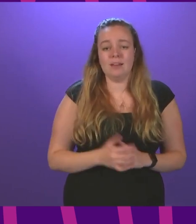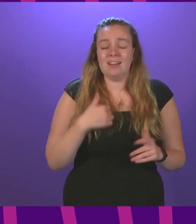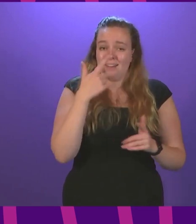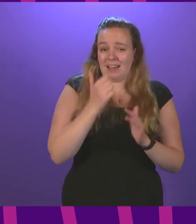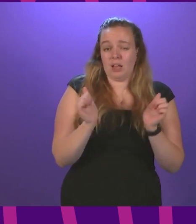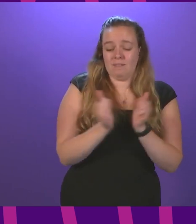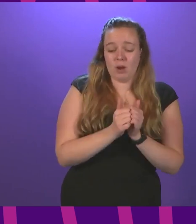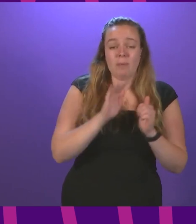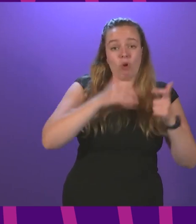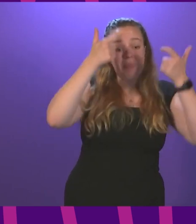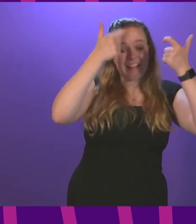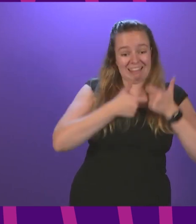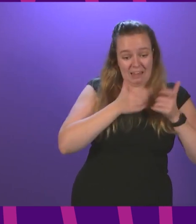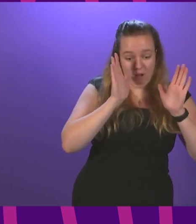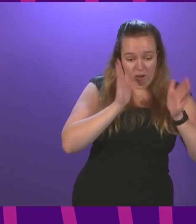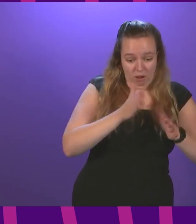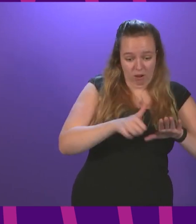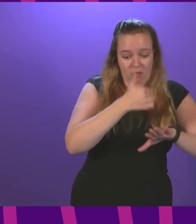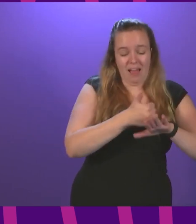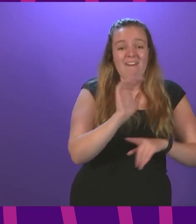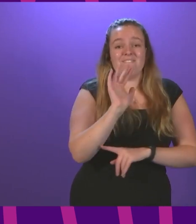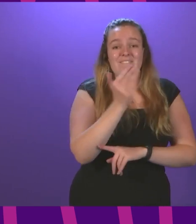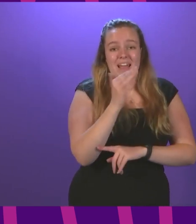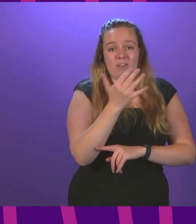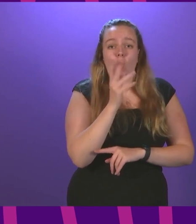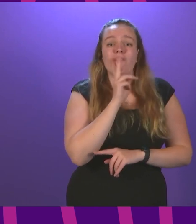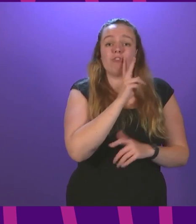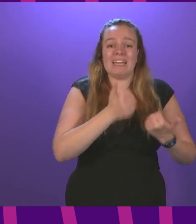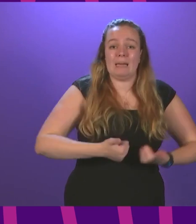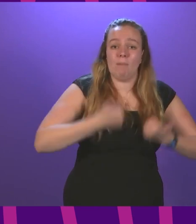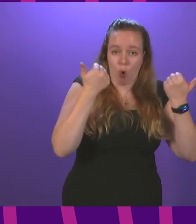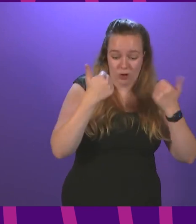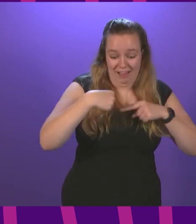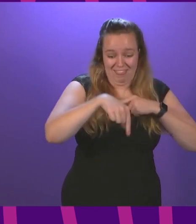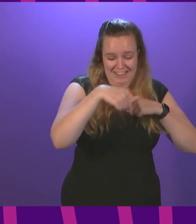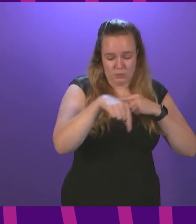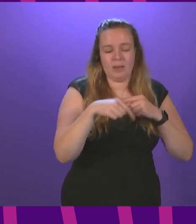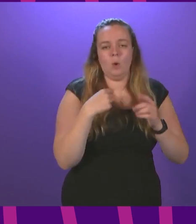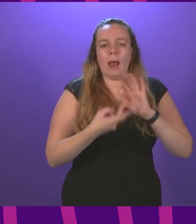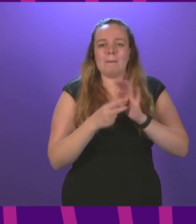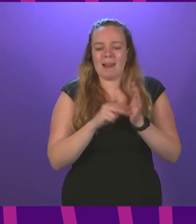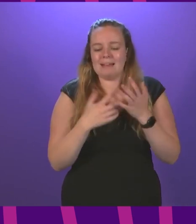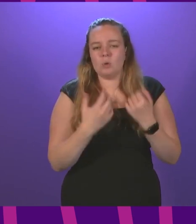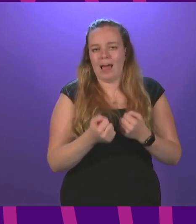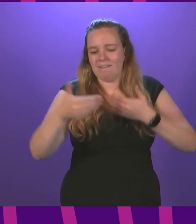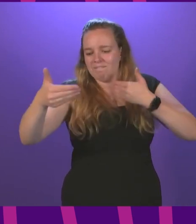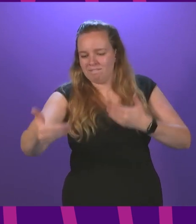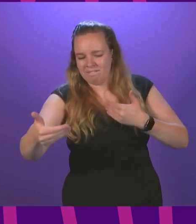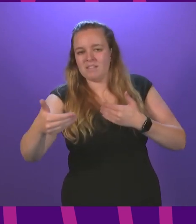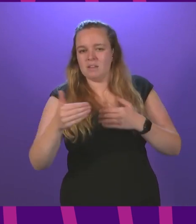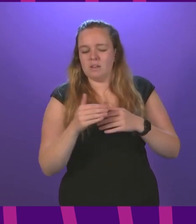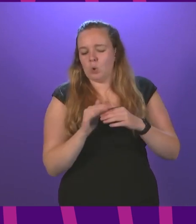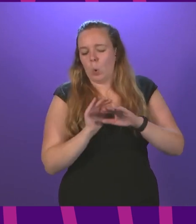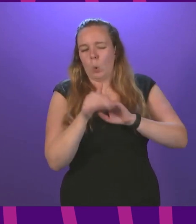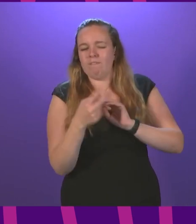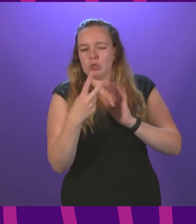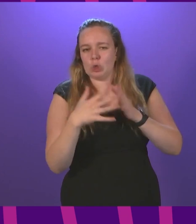that after the legal obligation comes into force at 5am on Friday this week, we intend to allow a further period of slightly more than